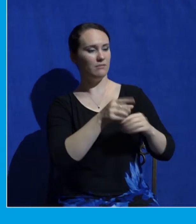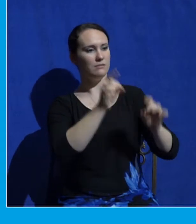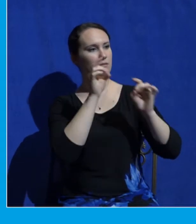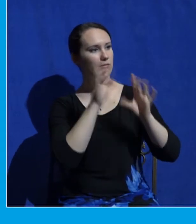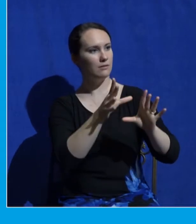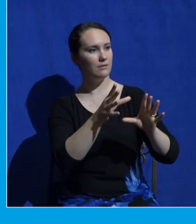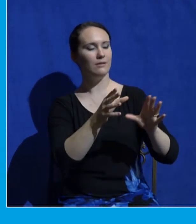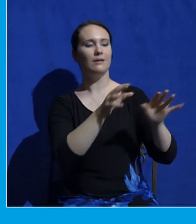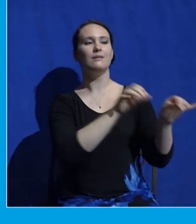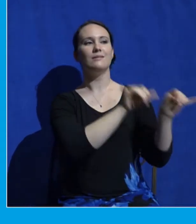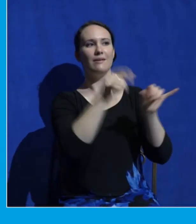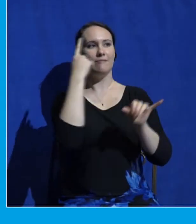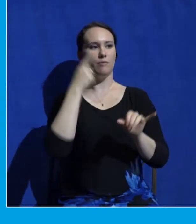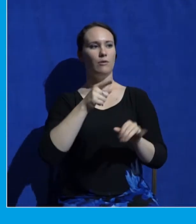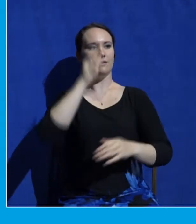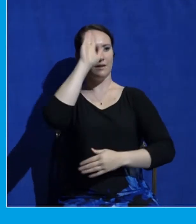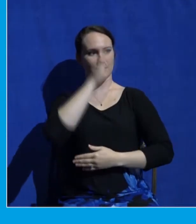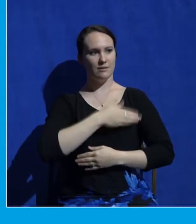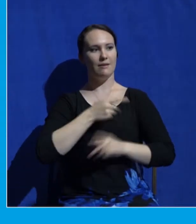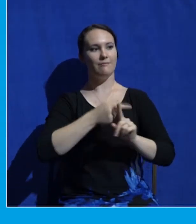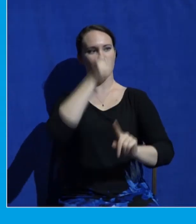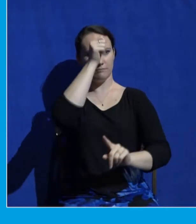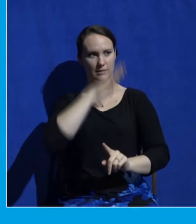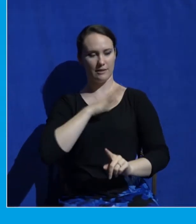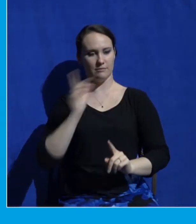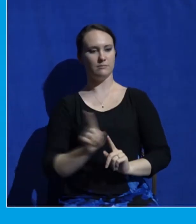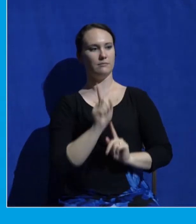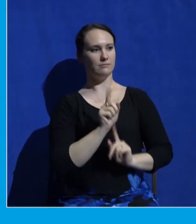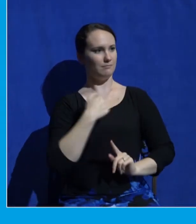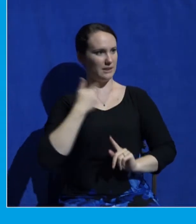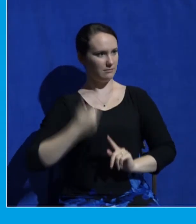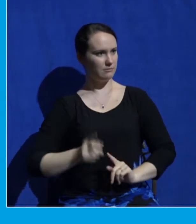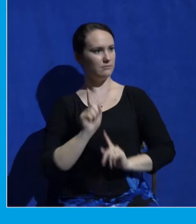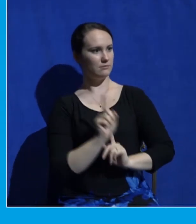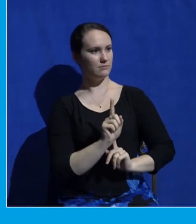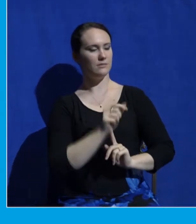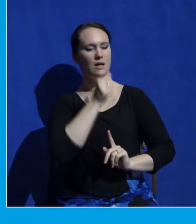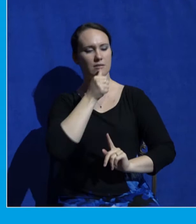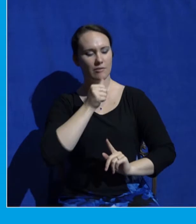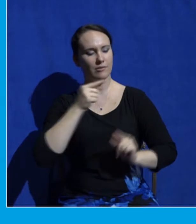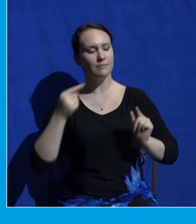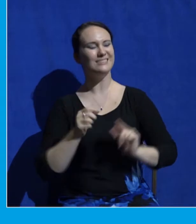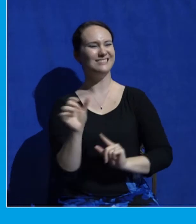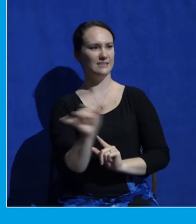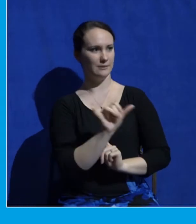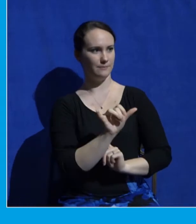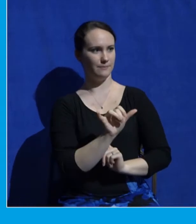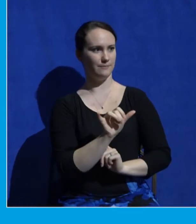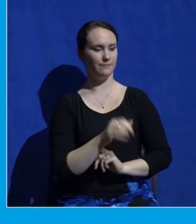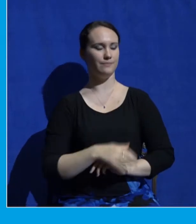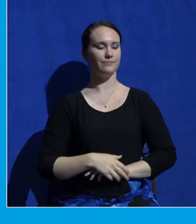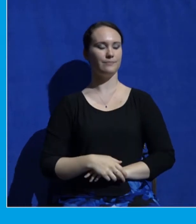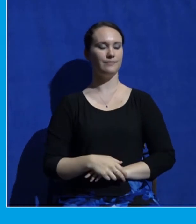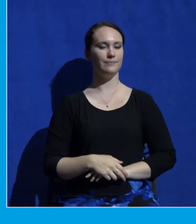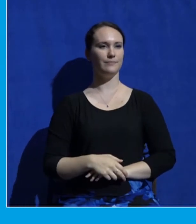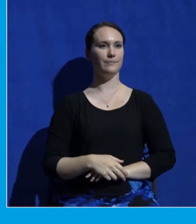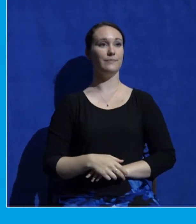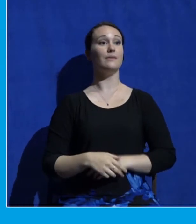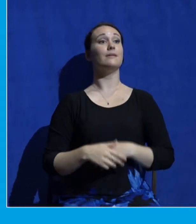All right. There's so much here. Like every verse, every phrase, and what we just read is like oozing. It's dripping